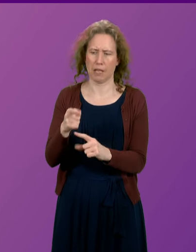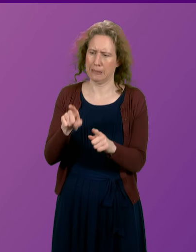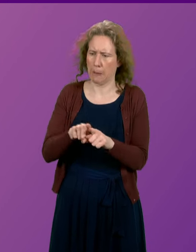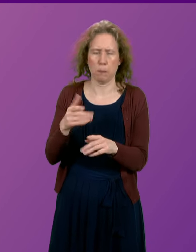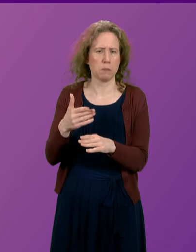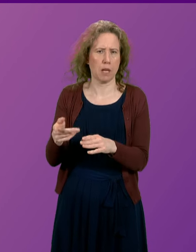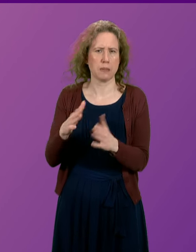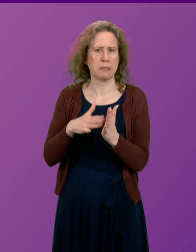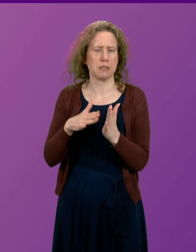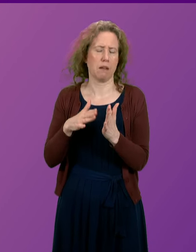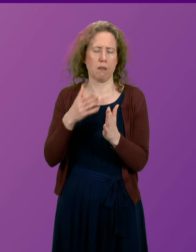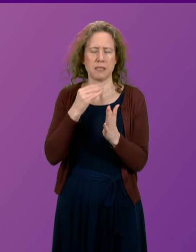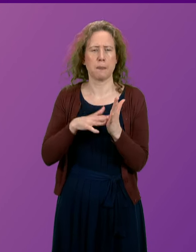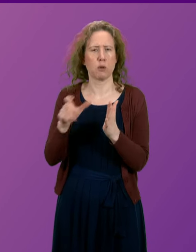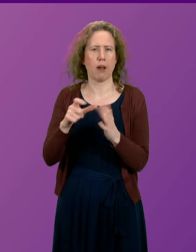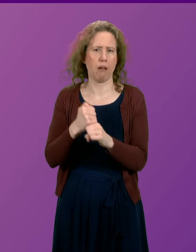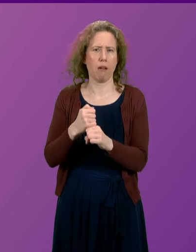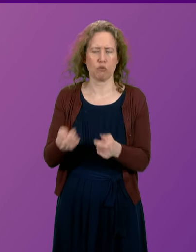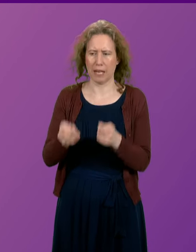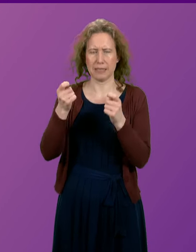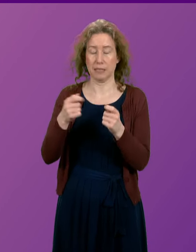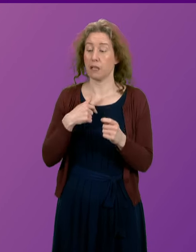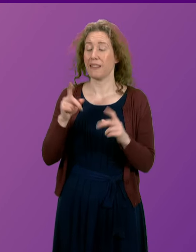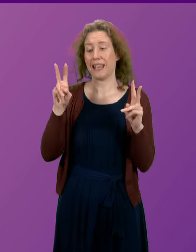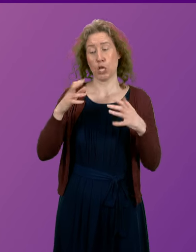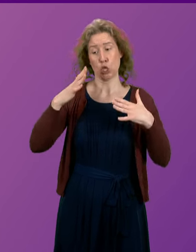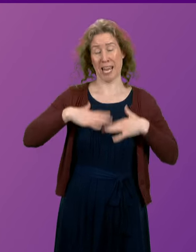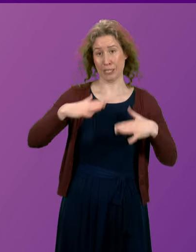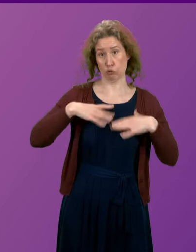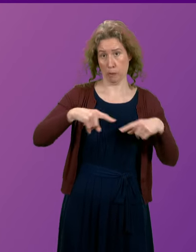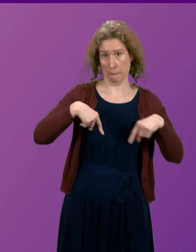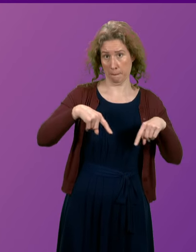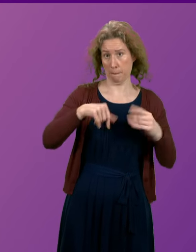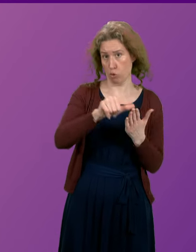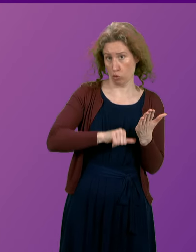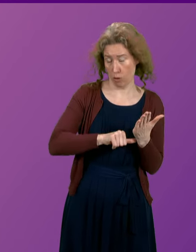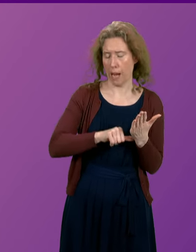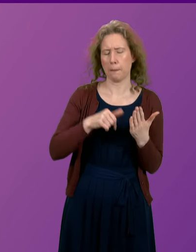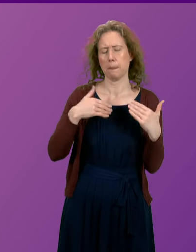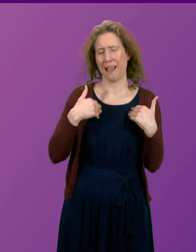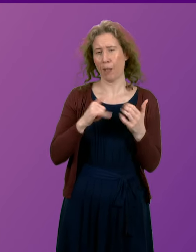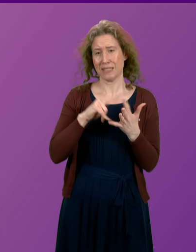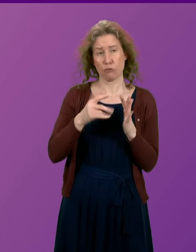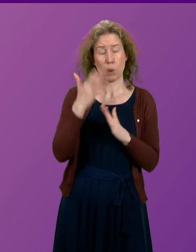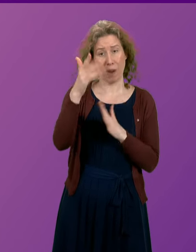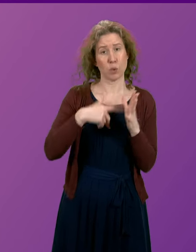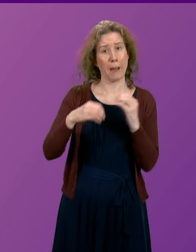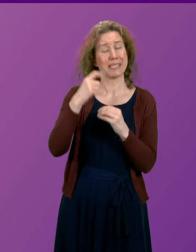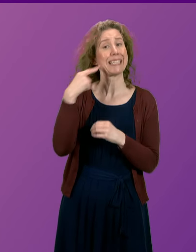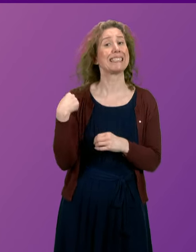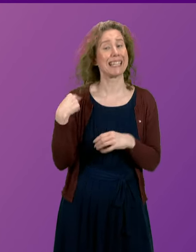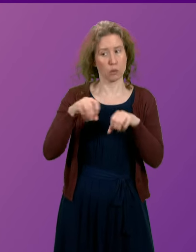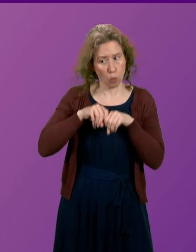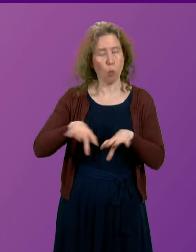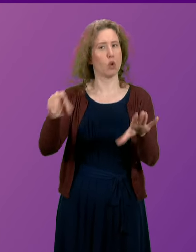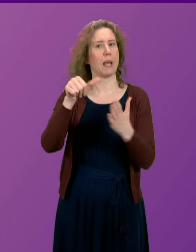raises to assist in this respect. And on the changing room programme, the Health Secretary was in Aberdeen yesterday to launch this